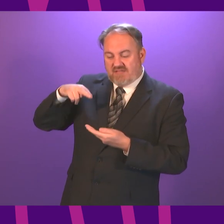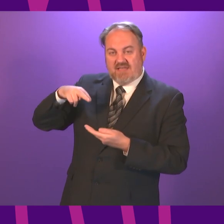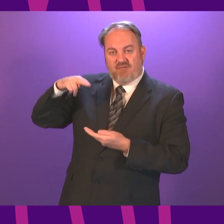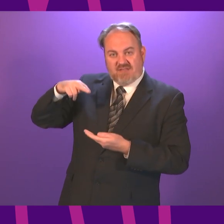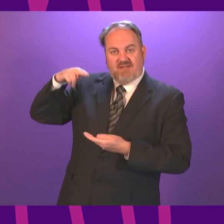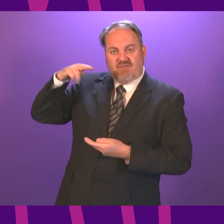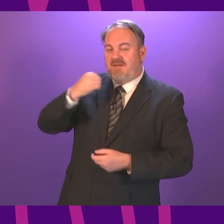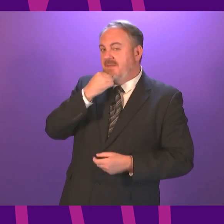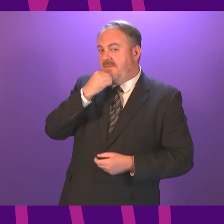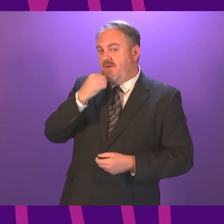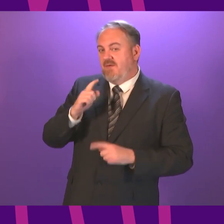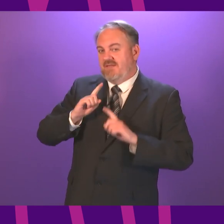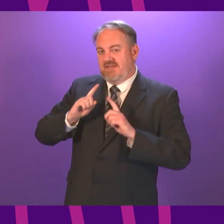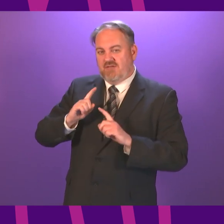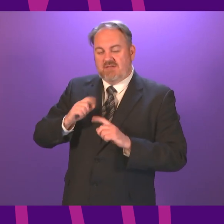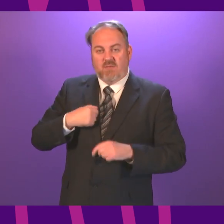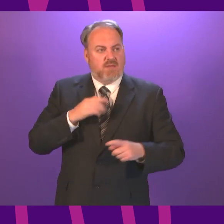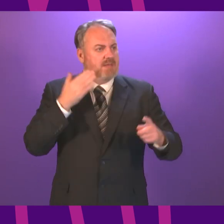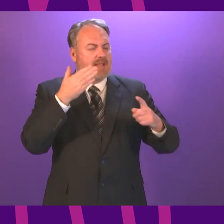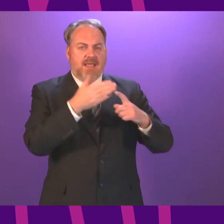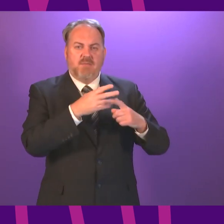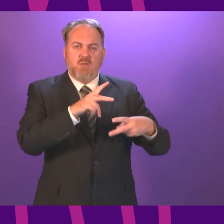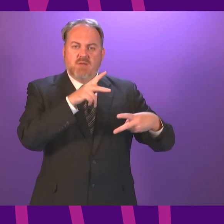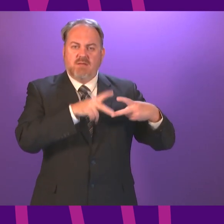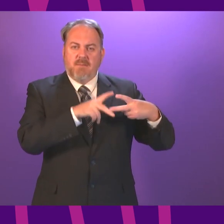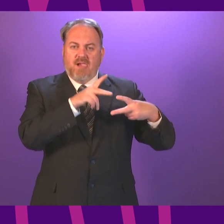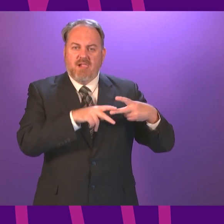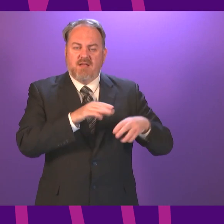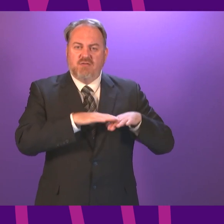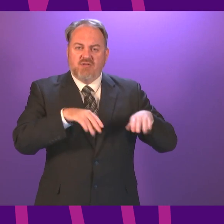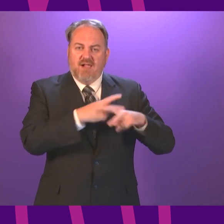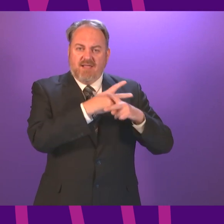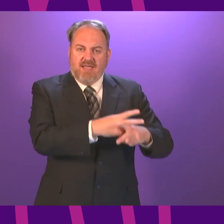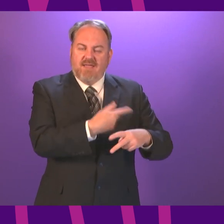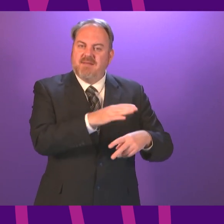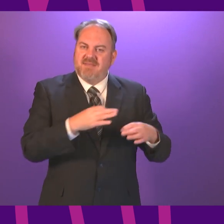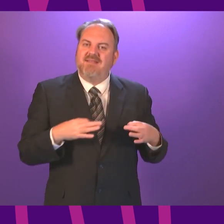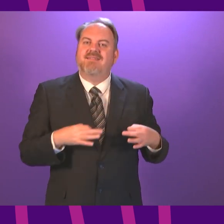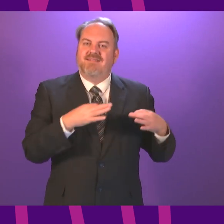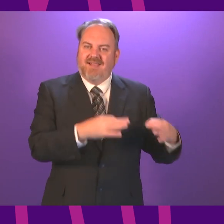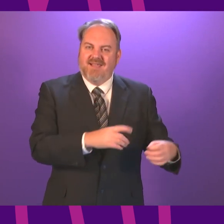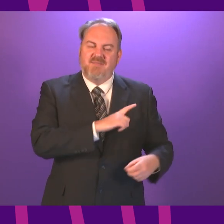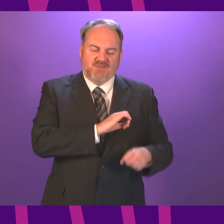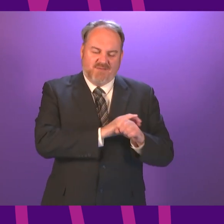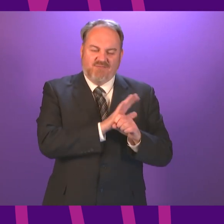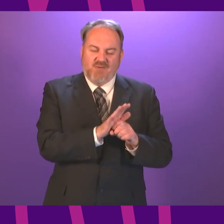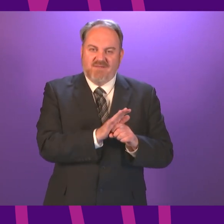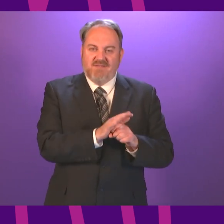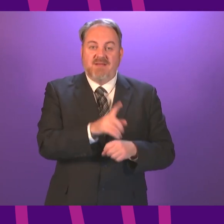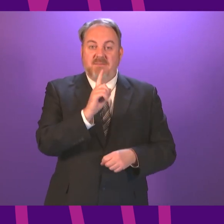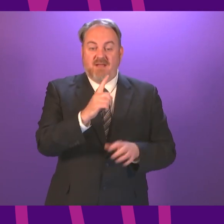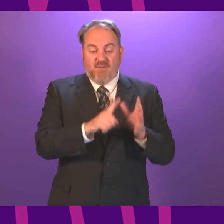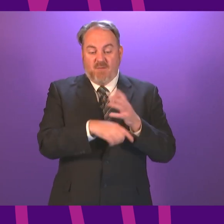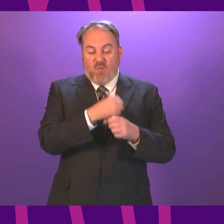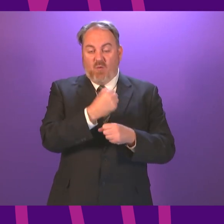plans to double child care and that has been slightly delayed because of Covid but from August this year that